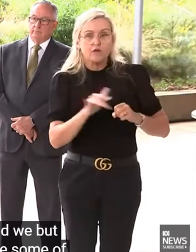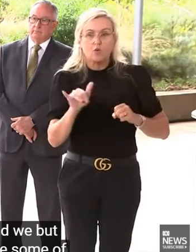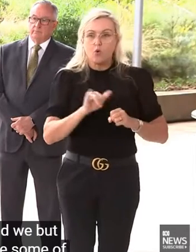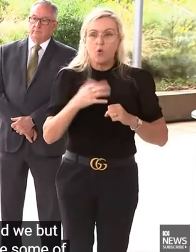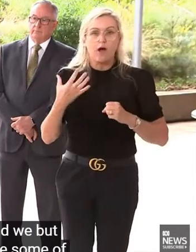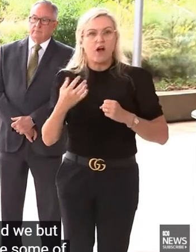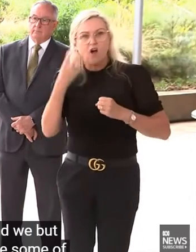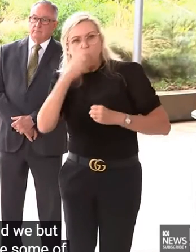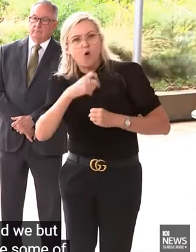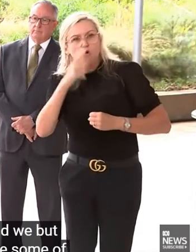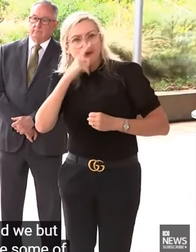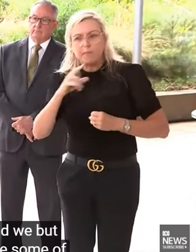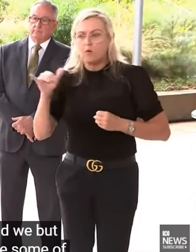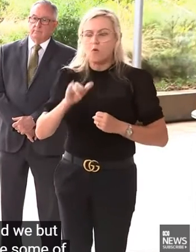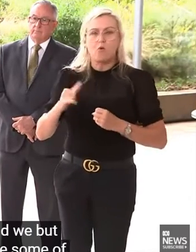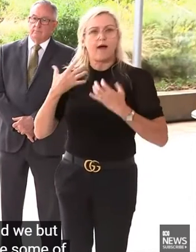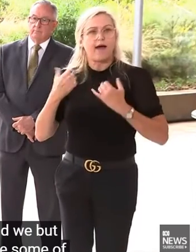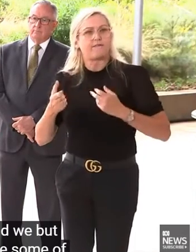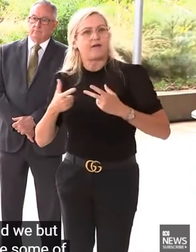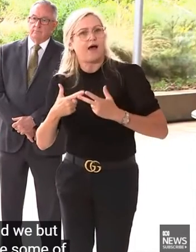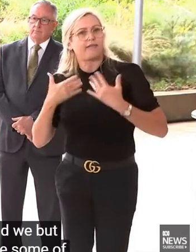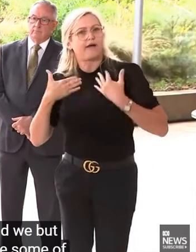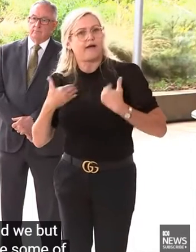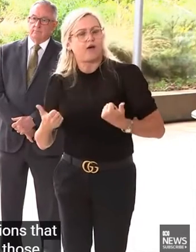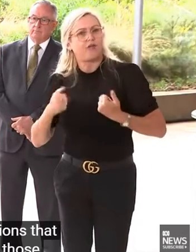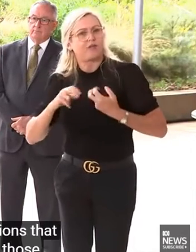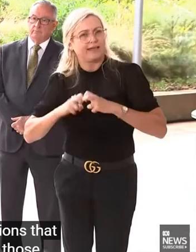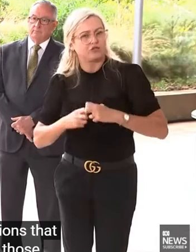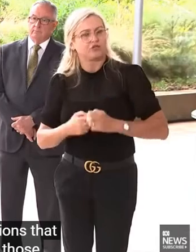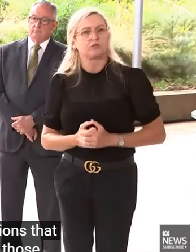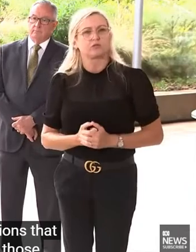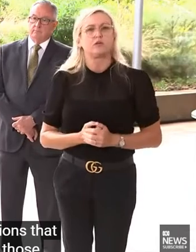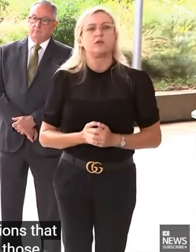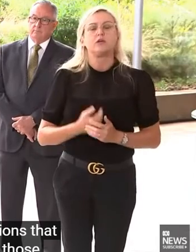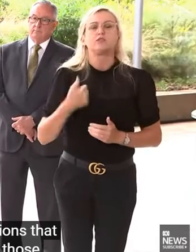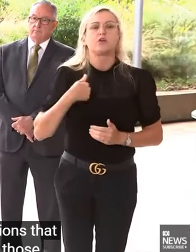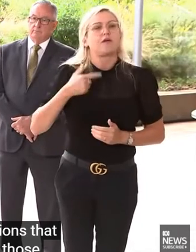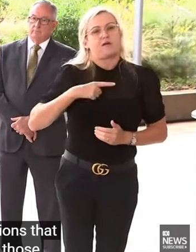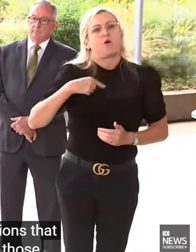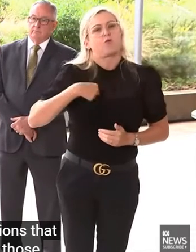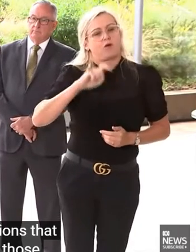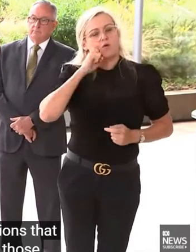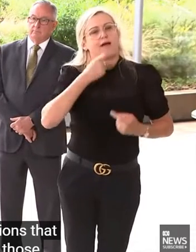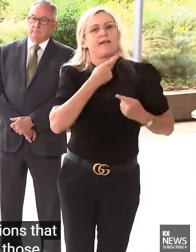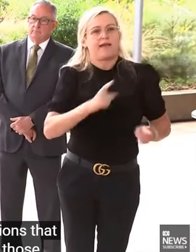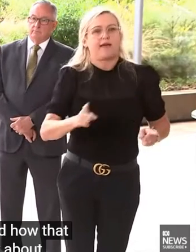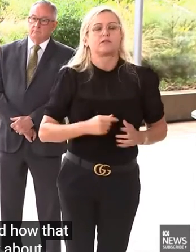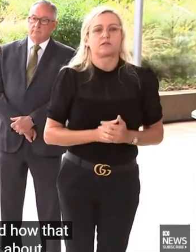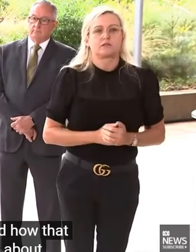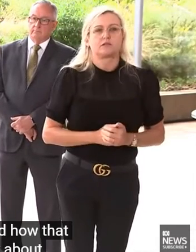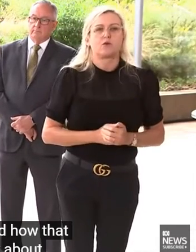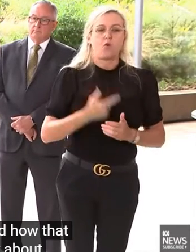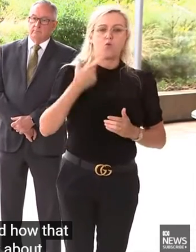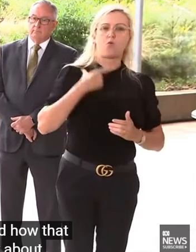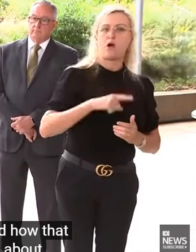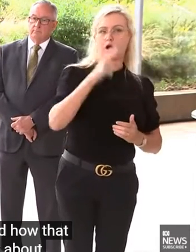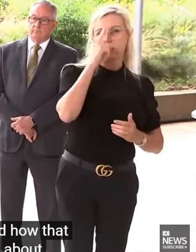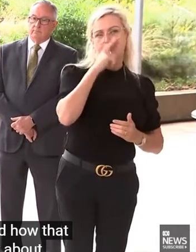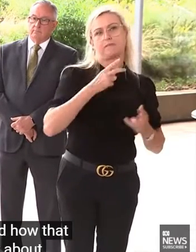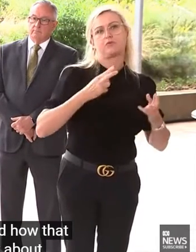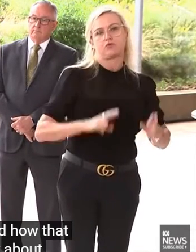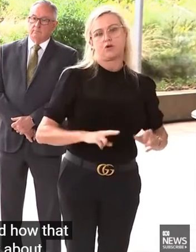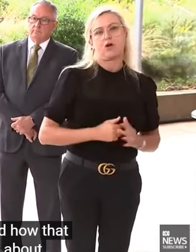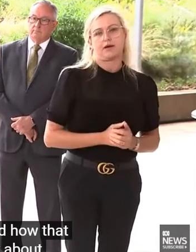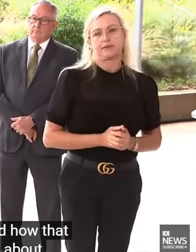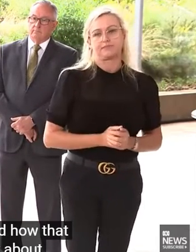conditions that are contributing to those poor outcomes, and how